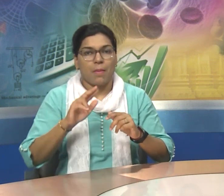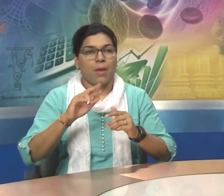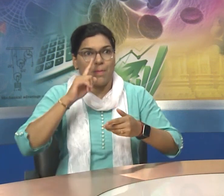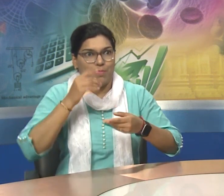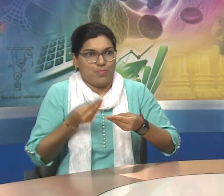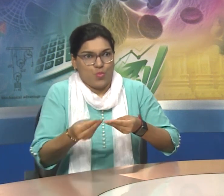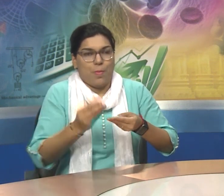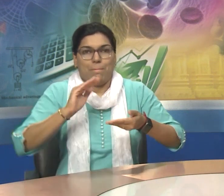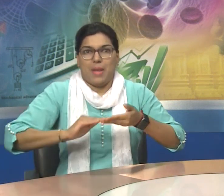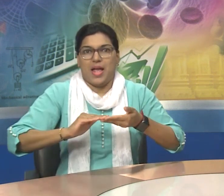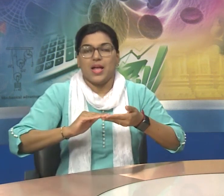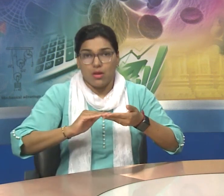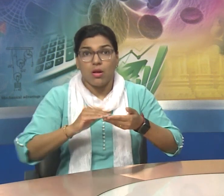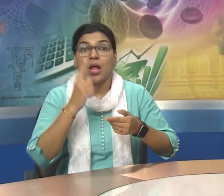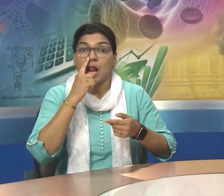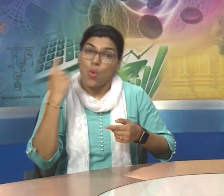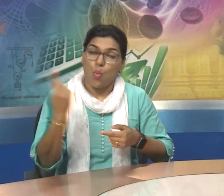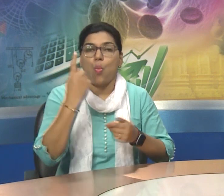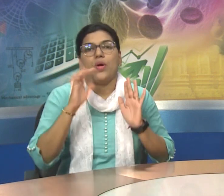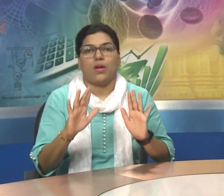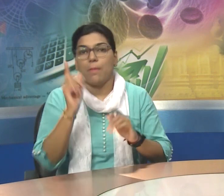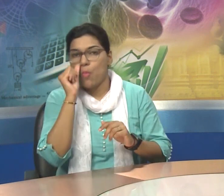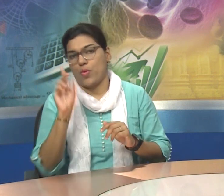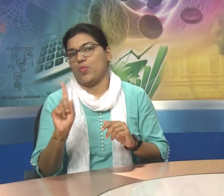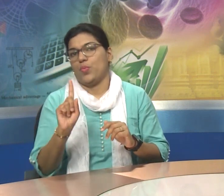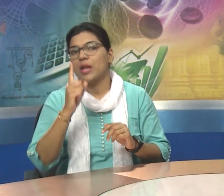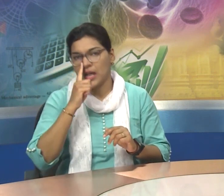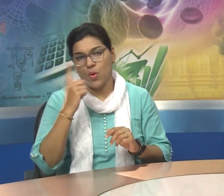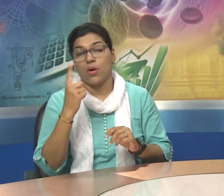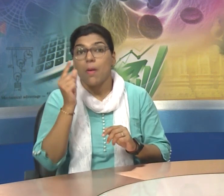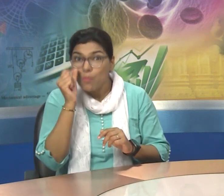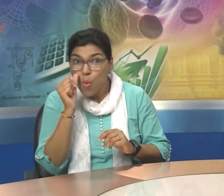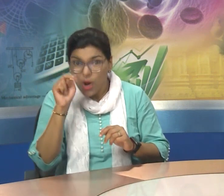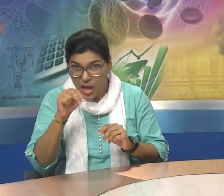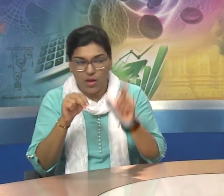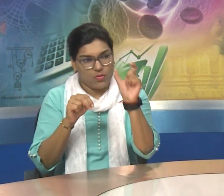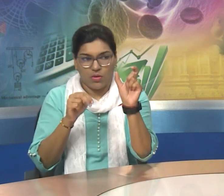Girl. Who. Is. Married. Soon. Is. Called. Bride.